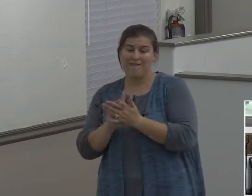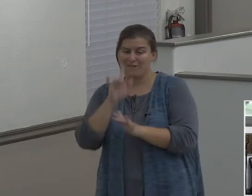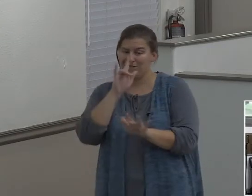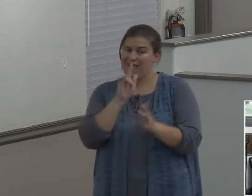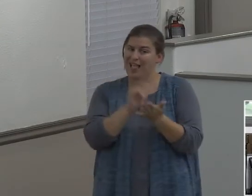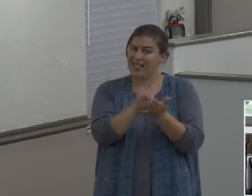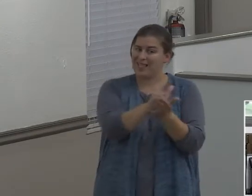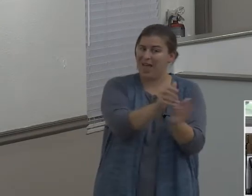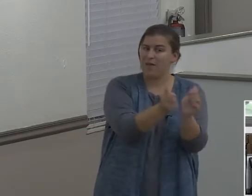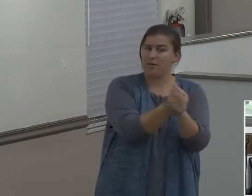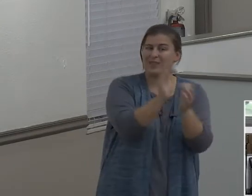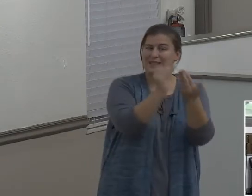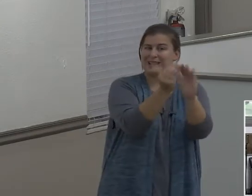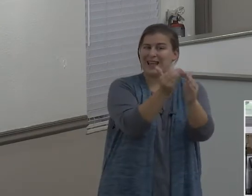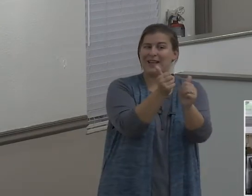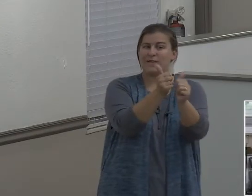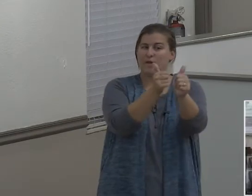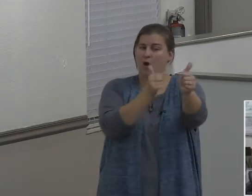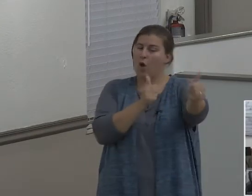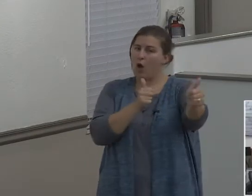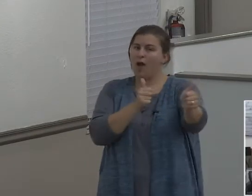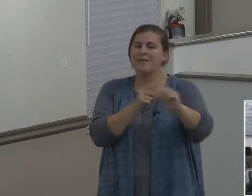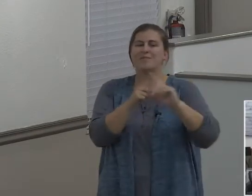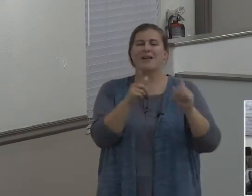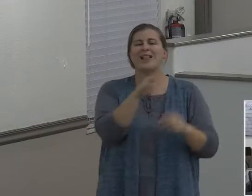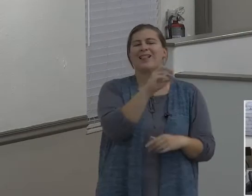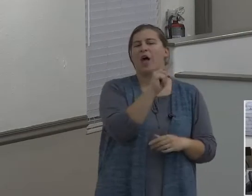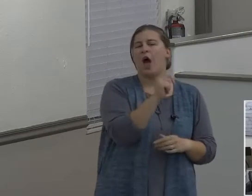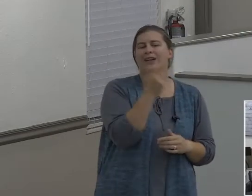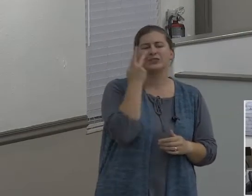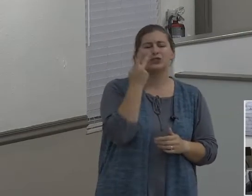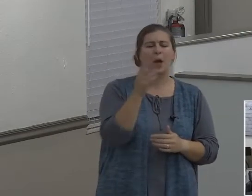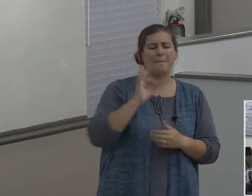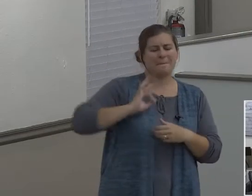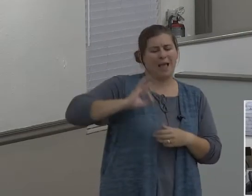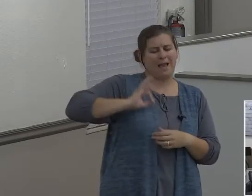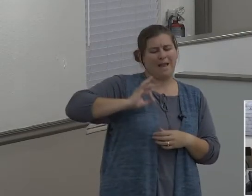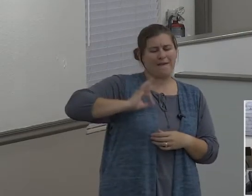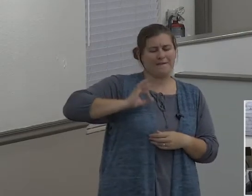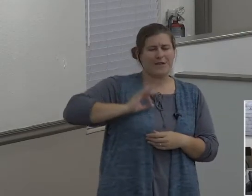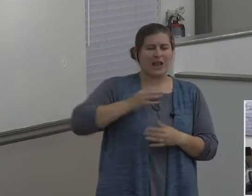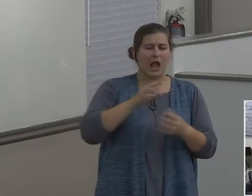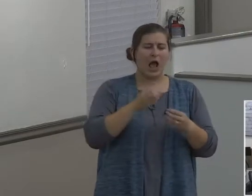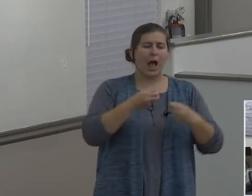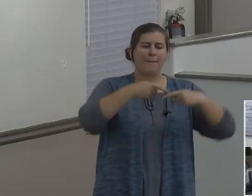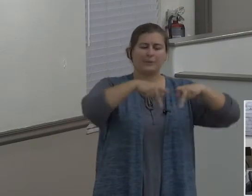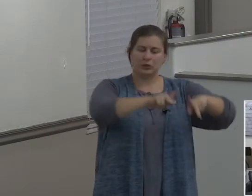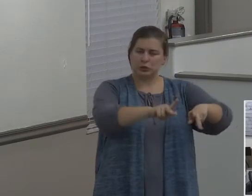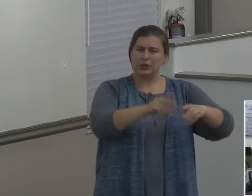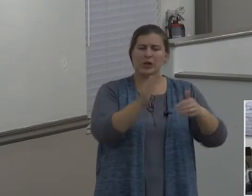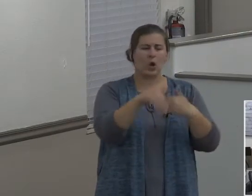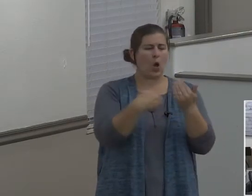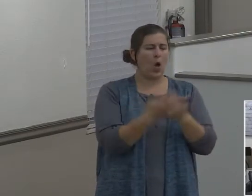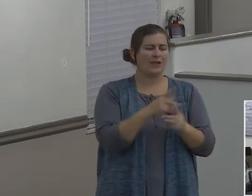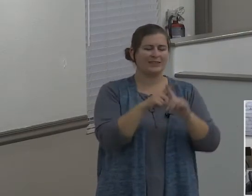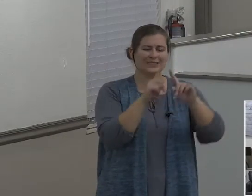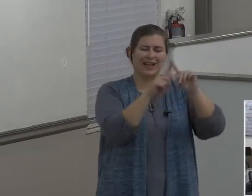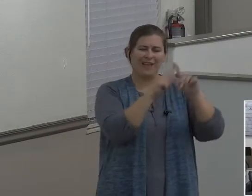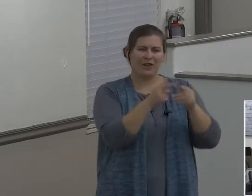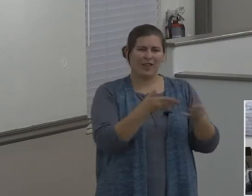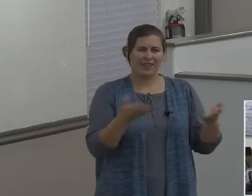Lot saw a prophet, he saw opportunity, he saw all kinds of things, he just didn't see God in any of it.